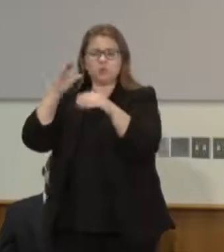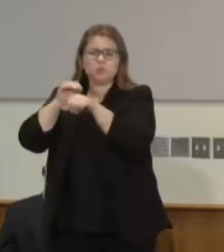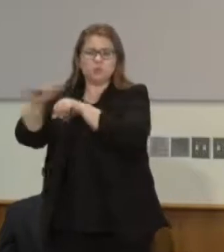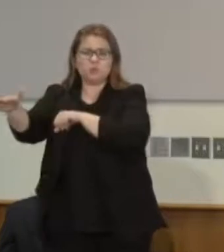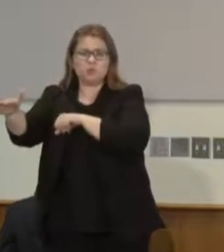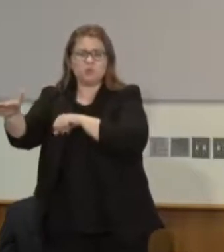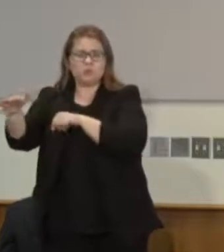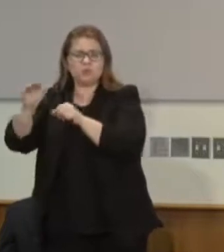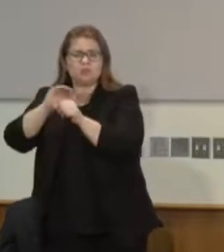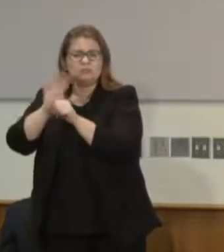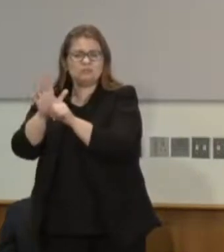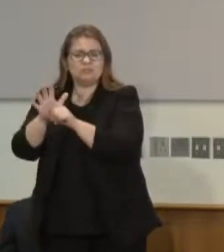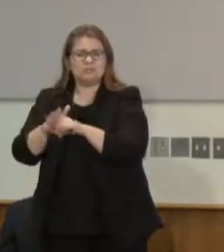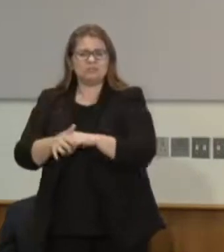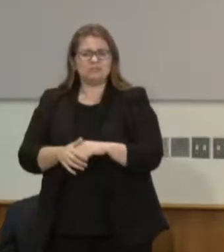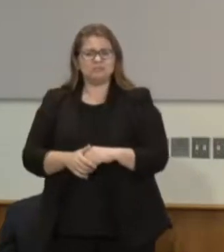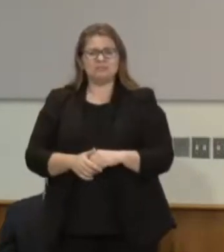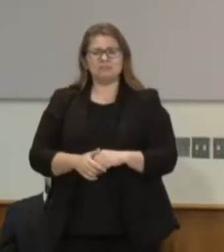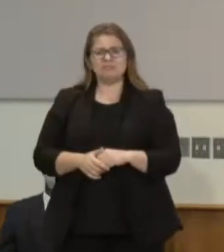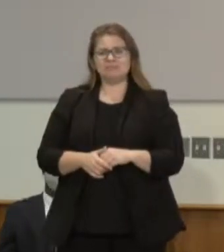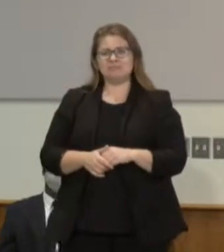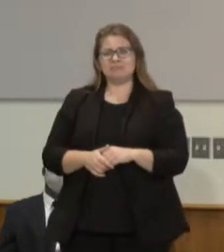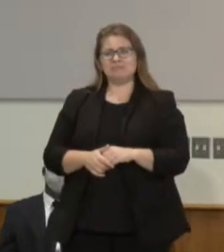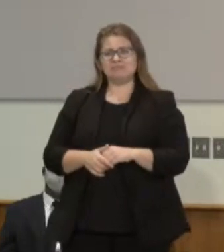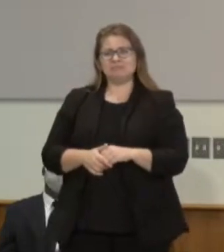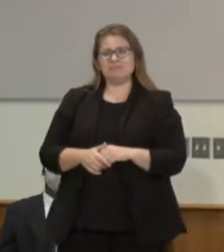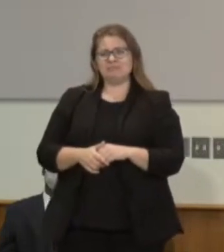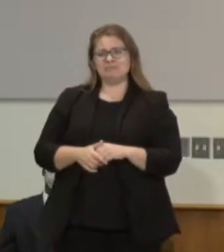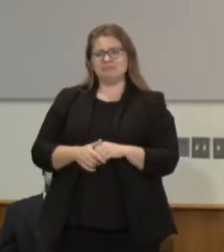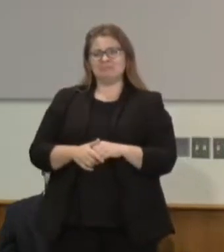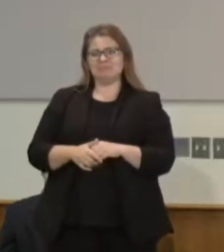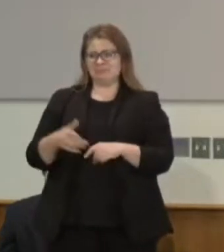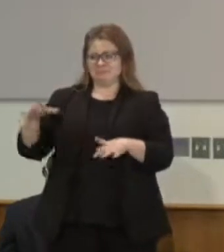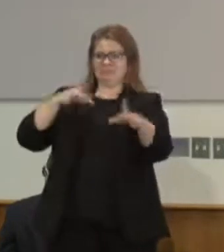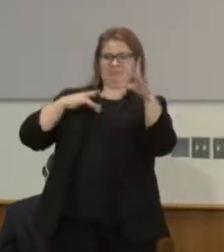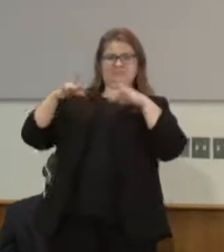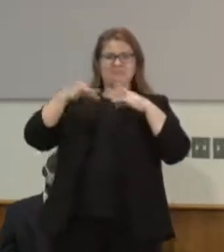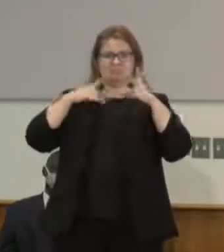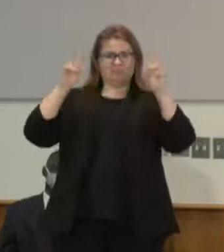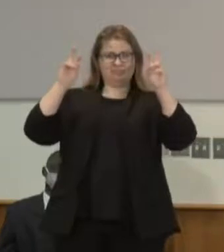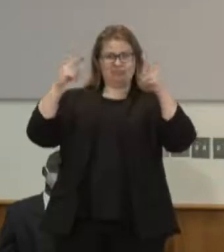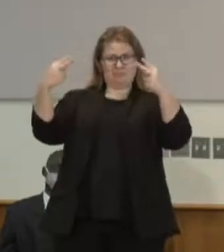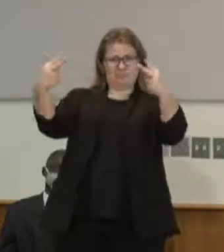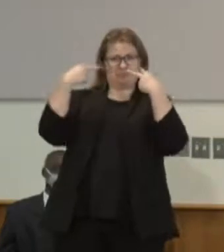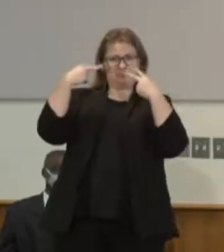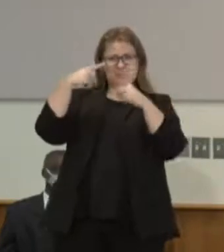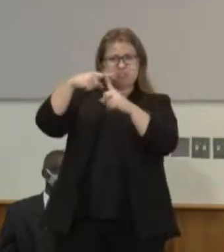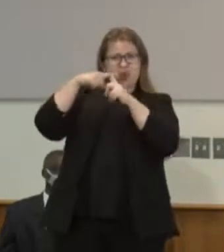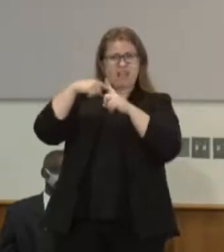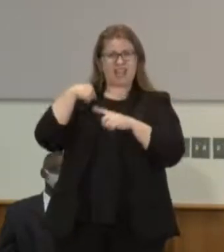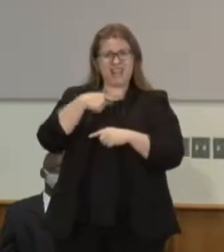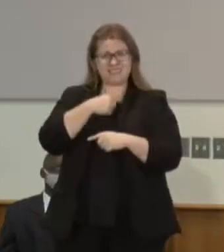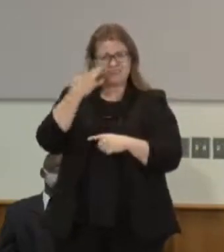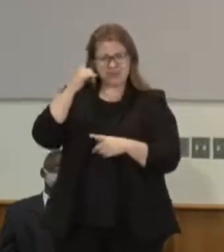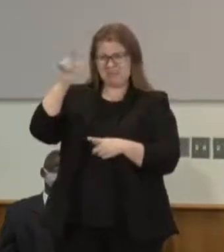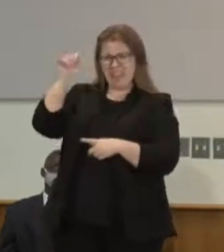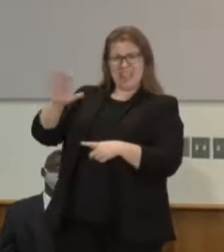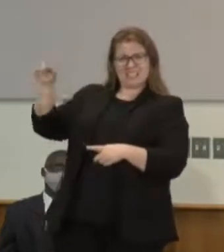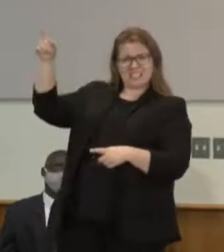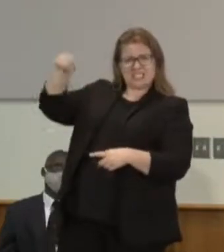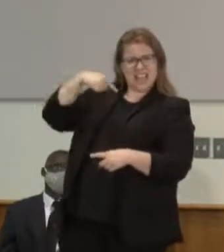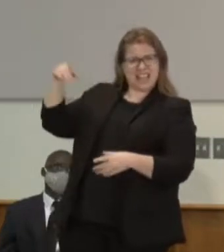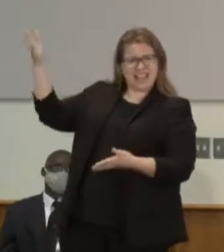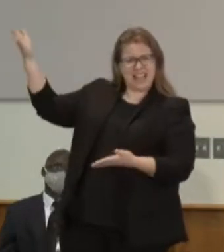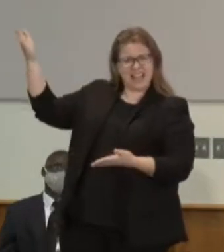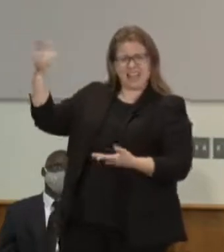recipient of co-carrying the COVID-19 so it put us in a very very tough situation at this time but we are